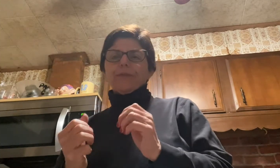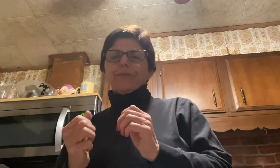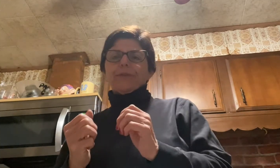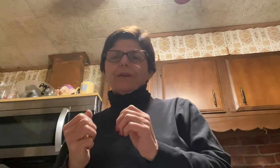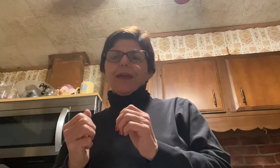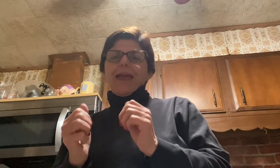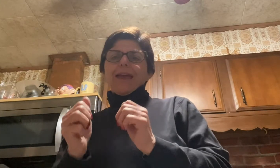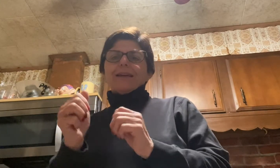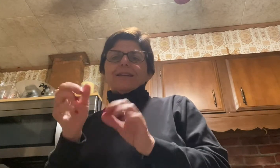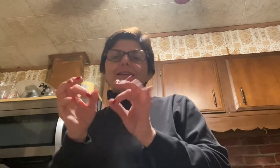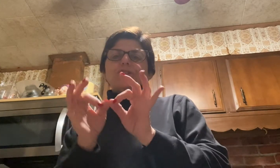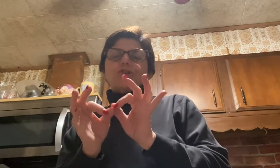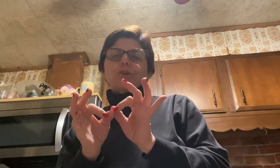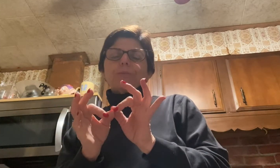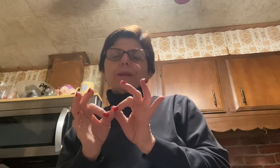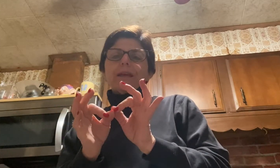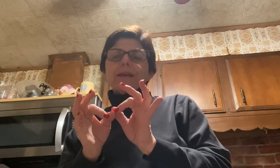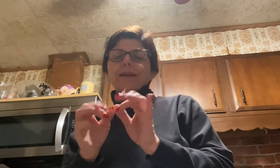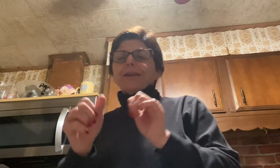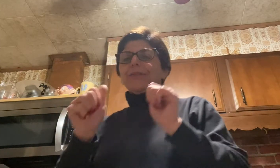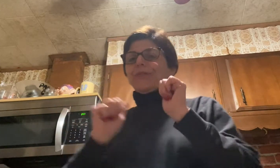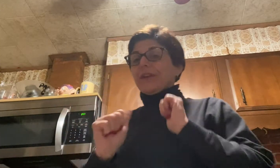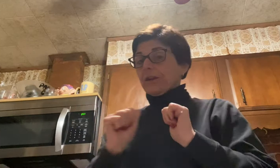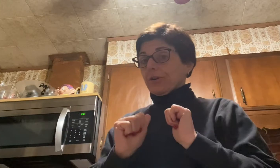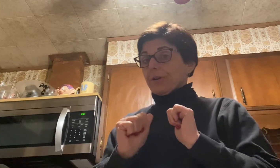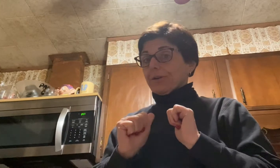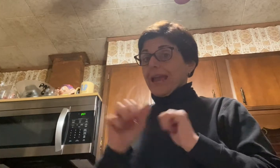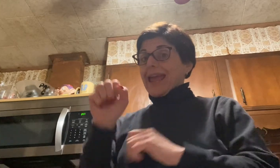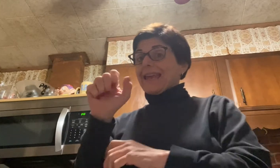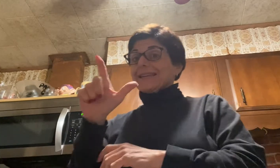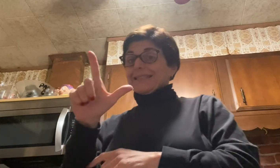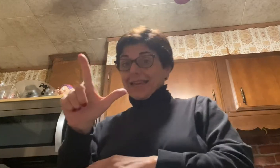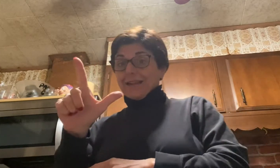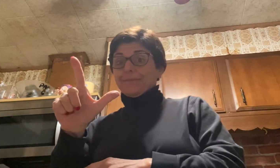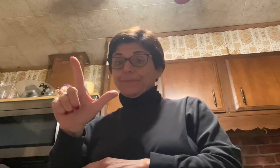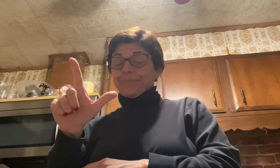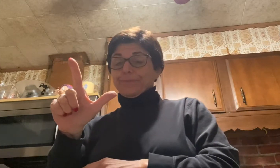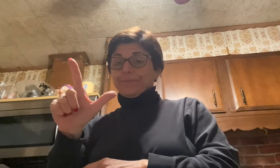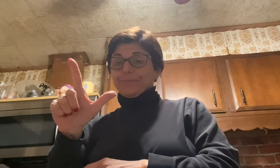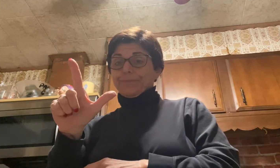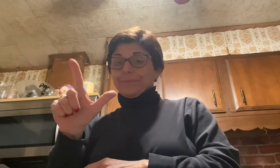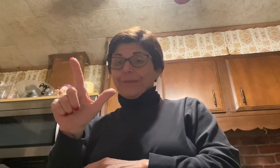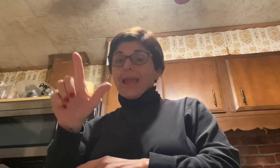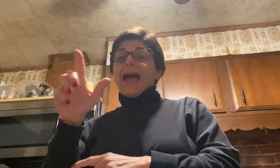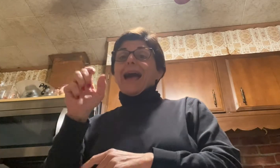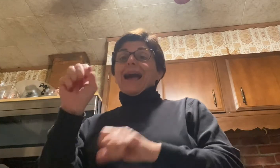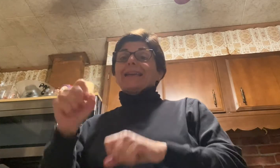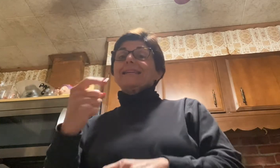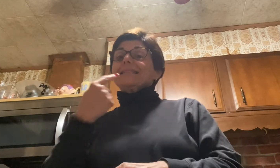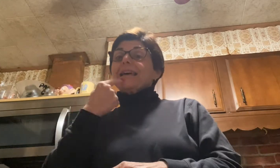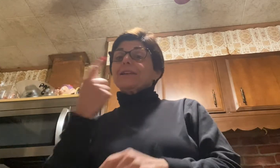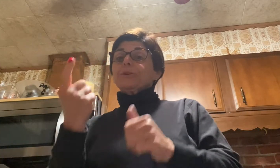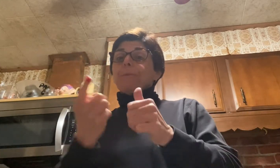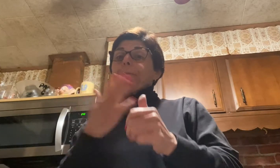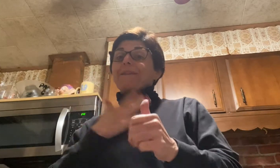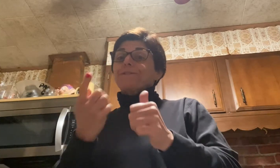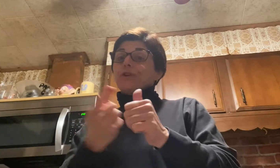interpreting theater, ASL? I can tell you my first